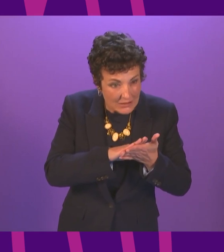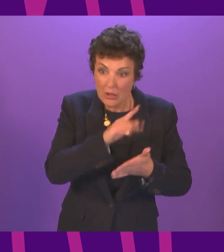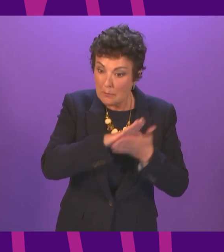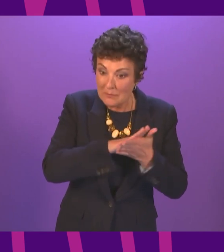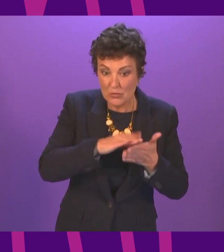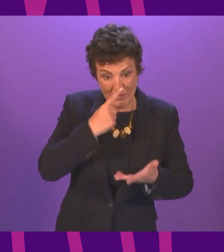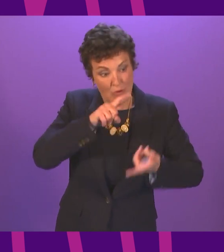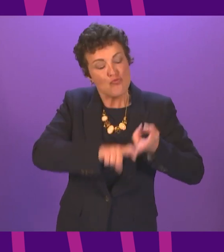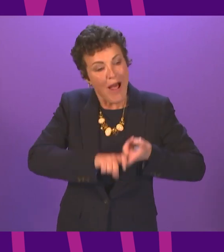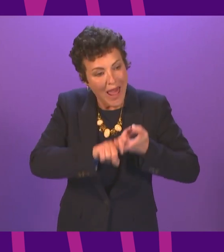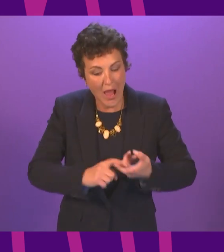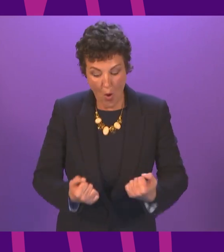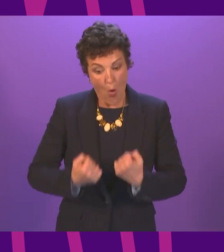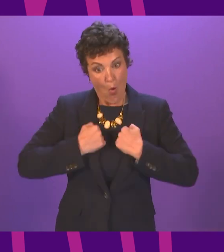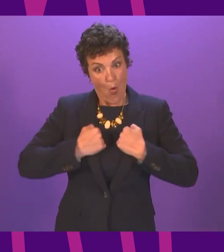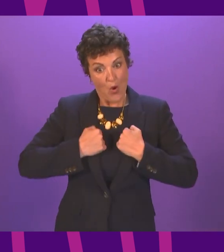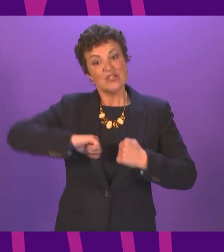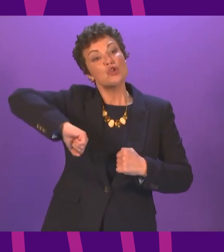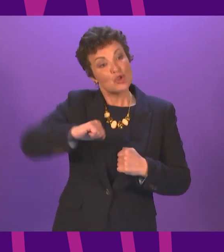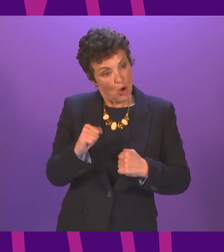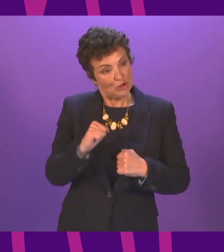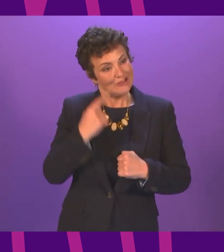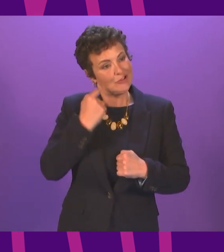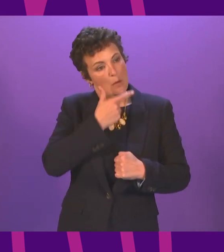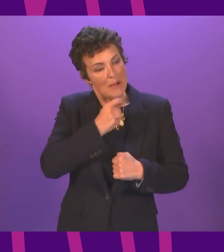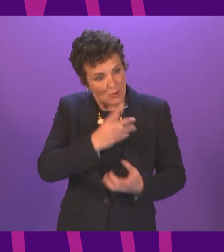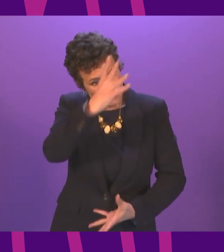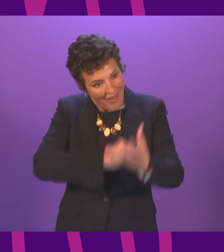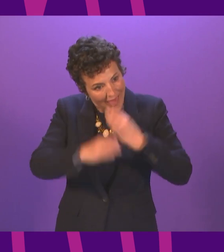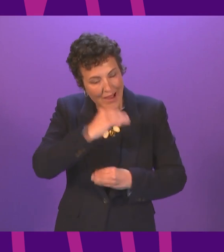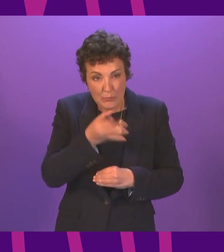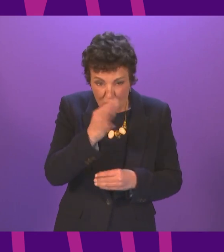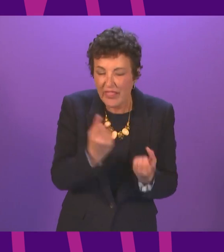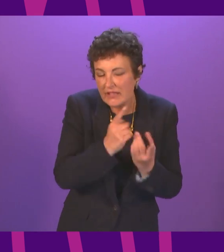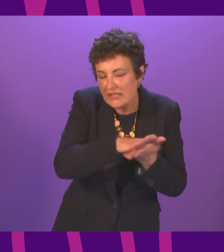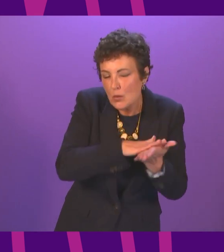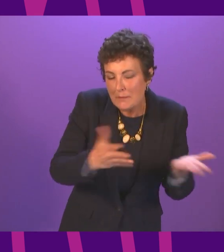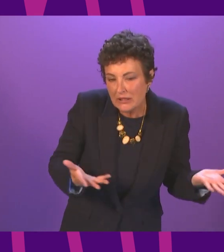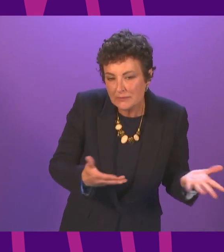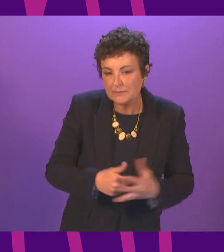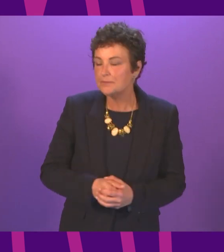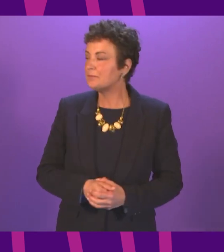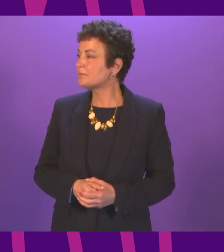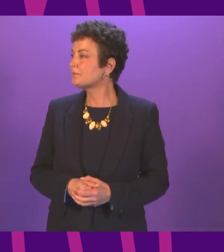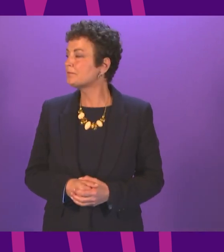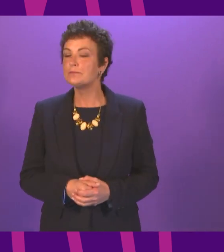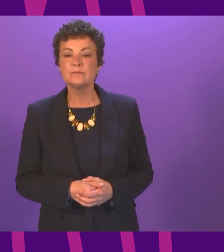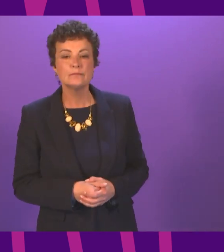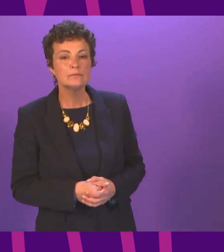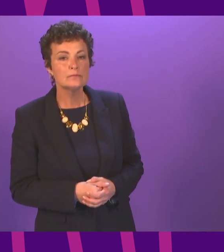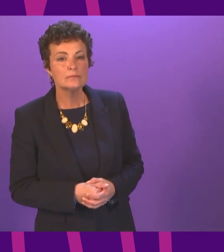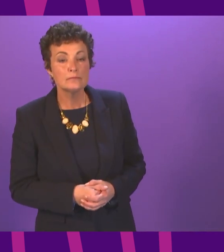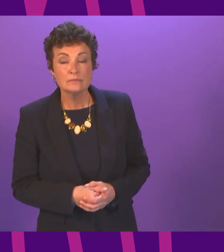can rely on our own youngsters rather than import that kind of resource? The First Minister of is very important that